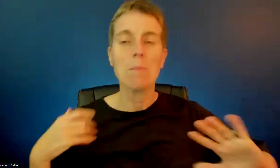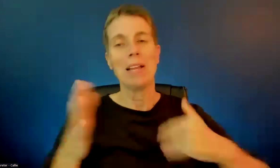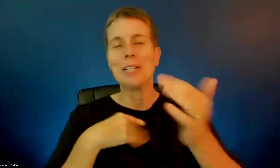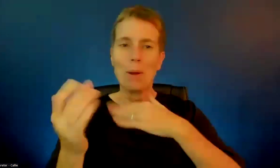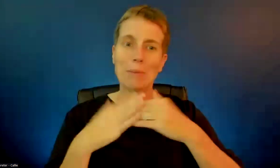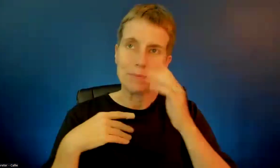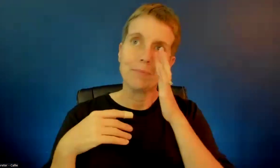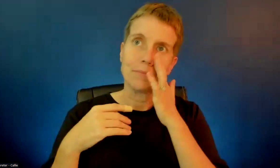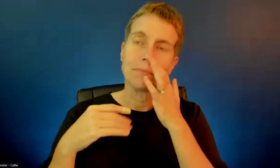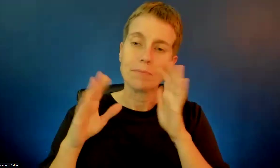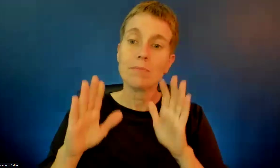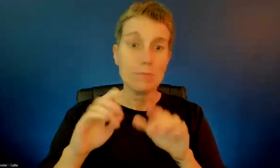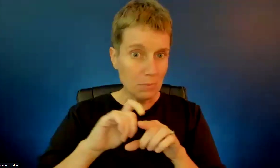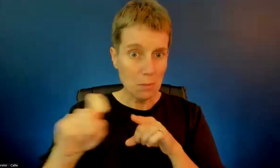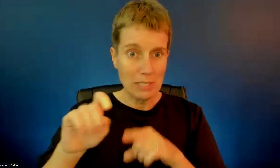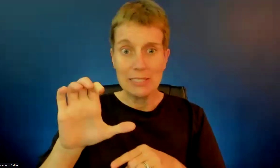you call CPW.